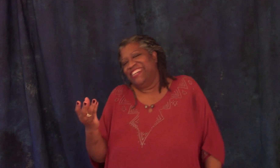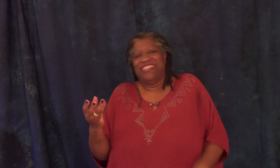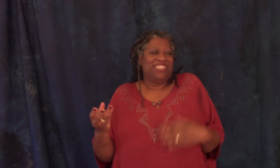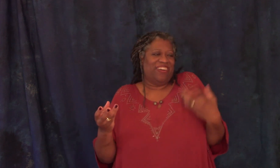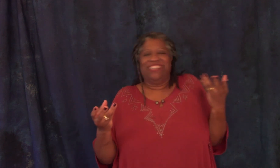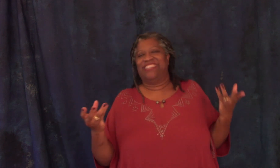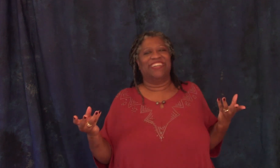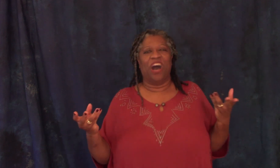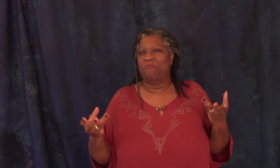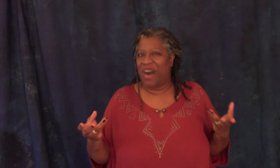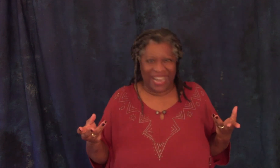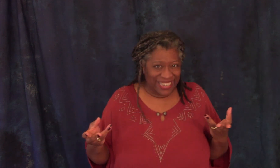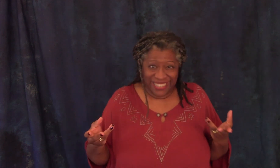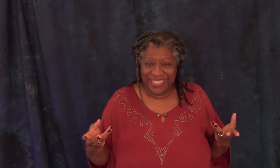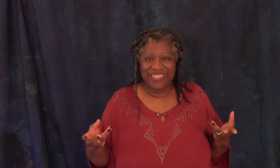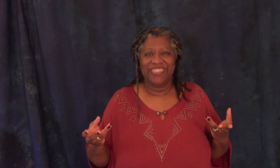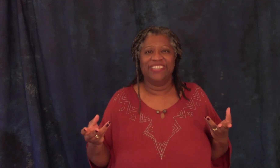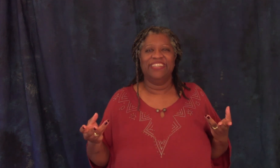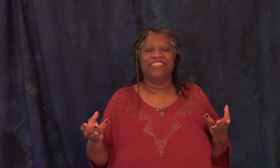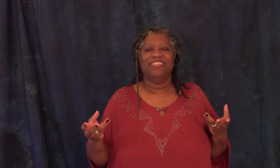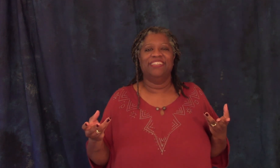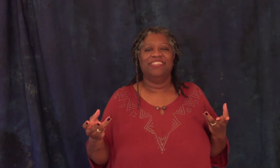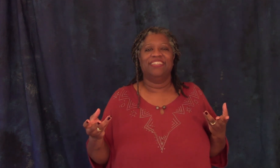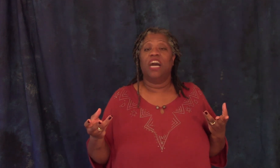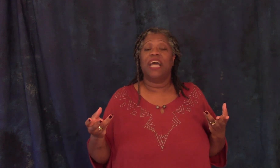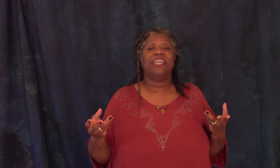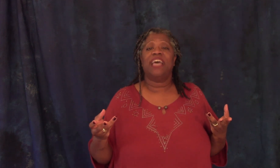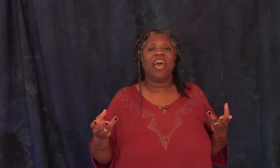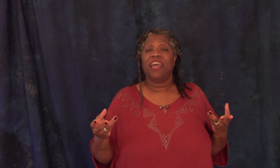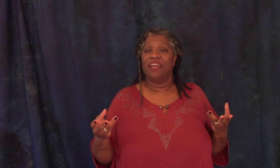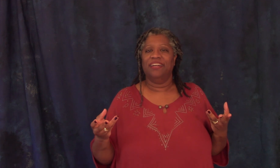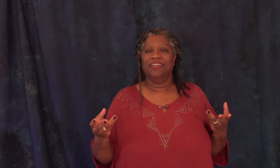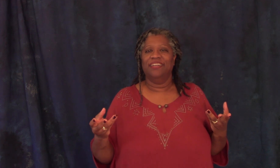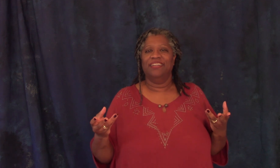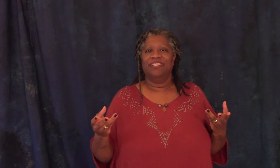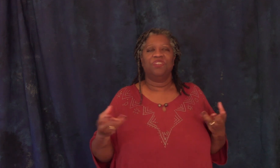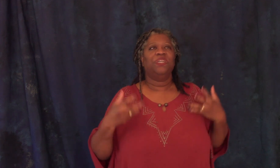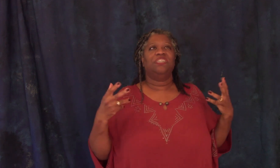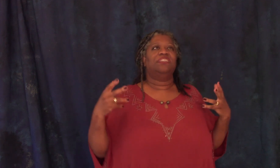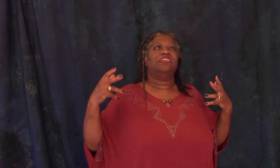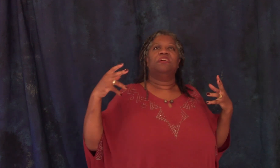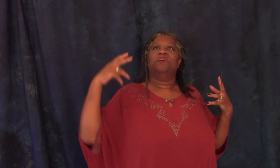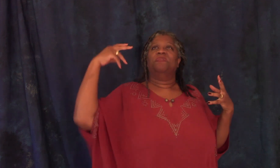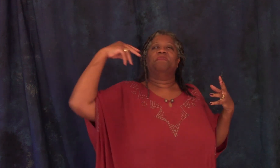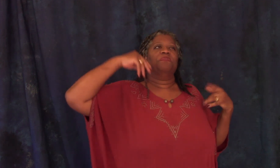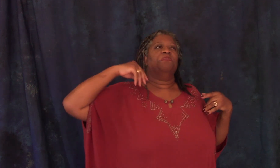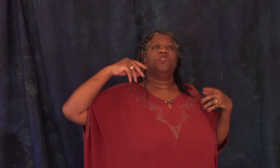so i just took out mine on that day the richest and most